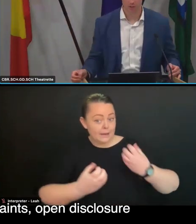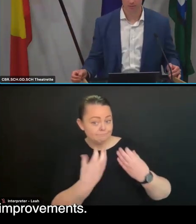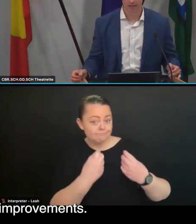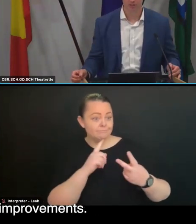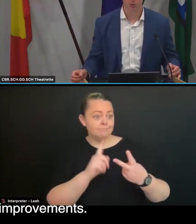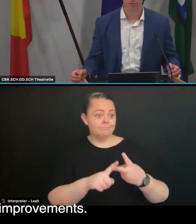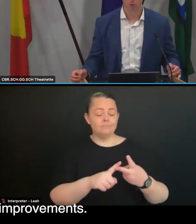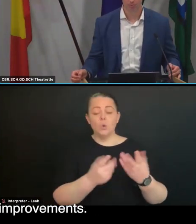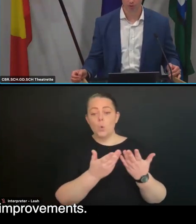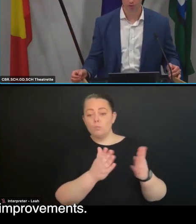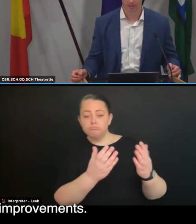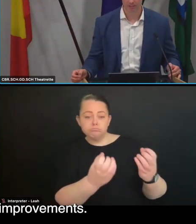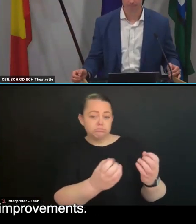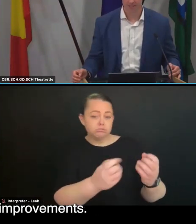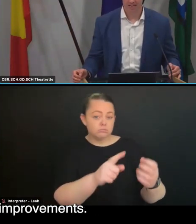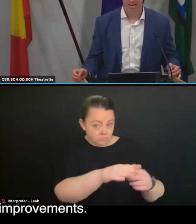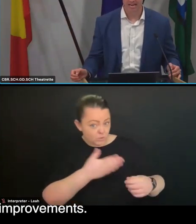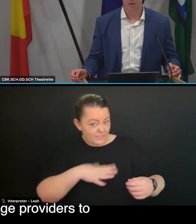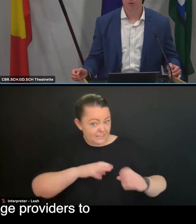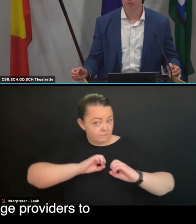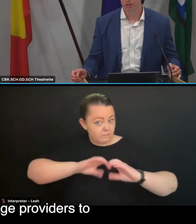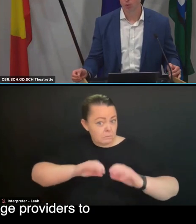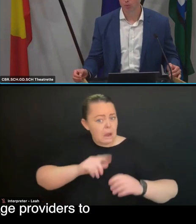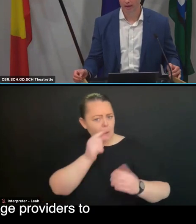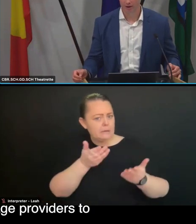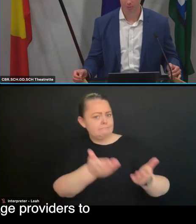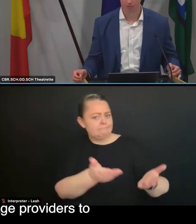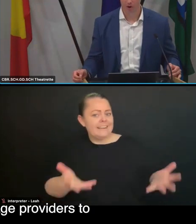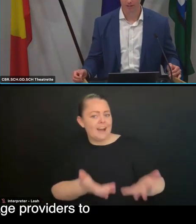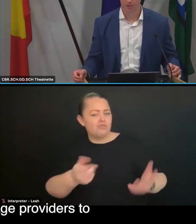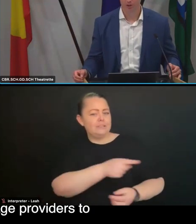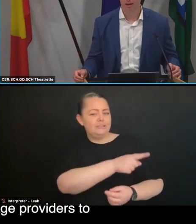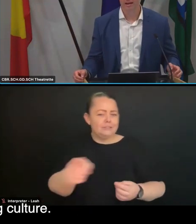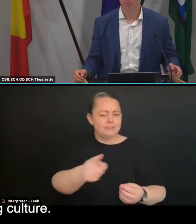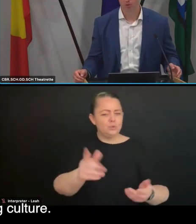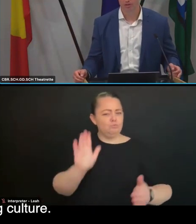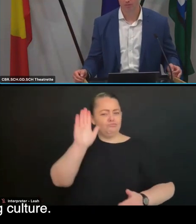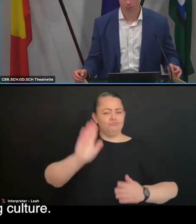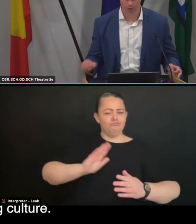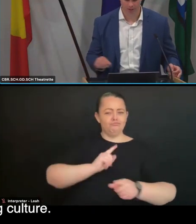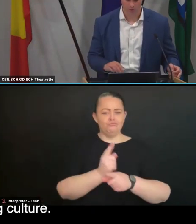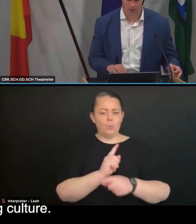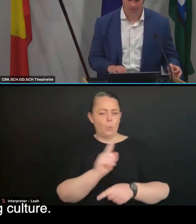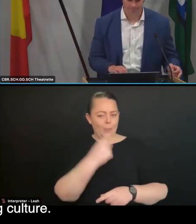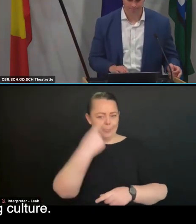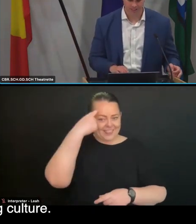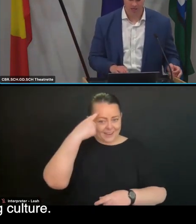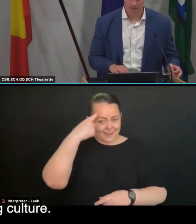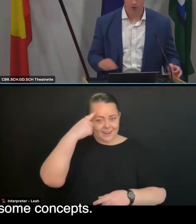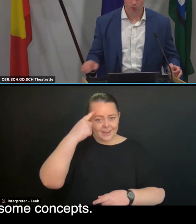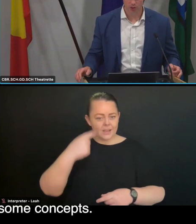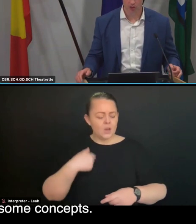and using complaints to inform improvements. Again, we really want to encourage providers to create a positive reporting culture.